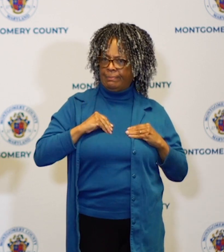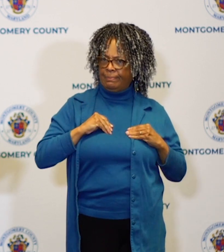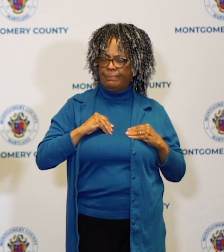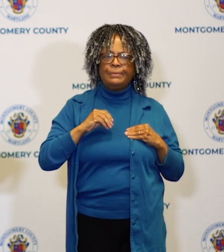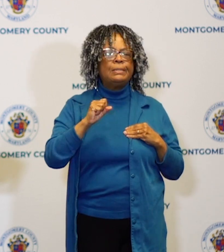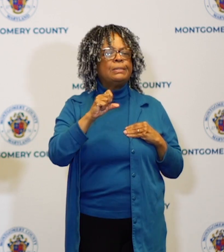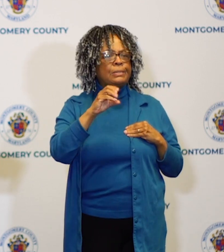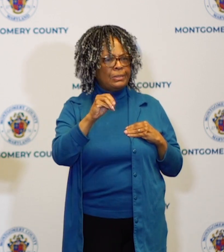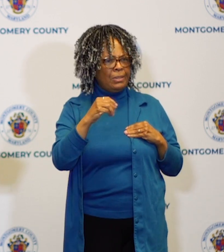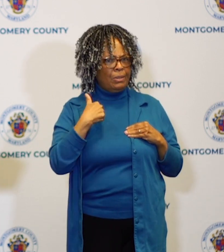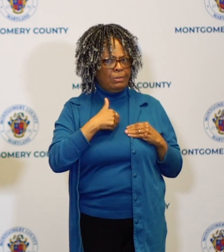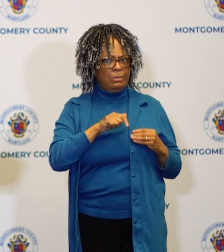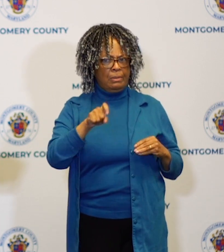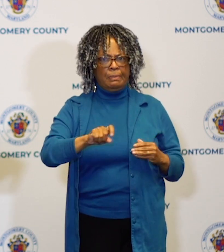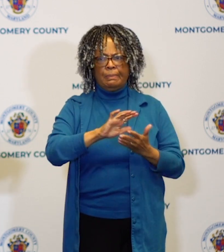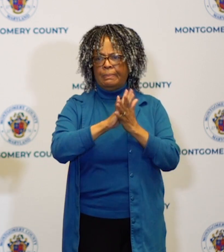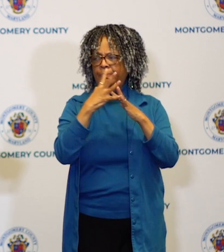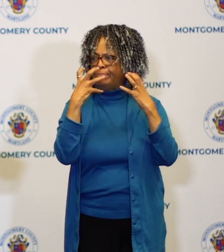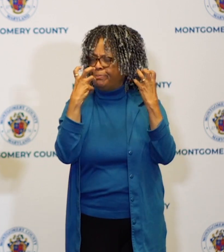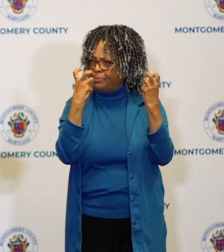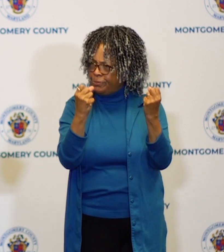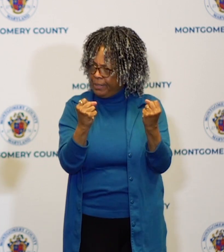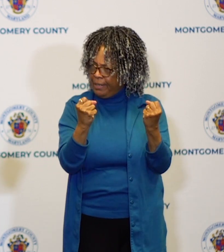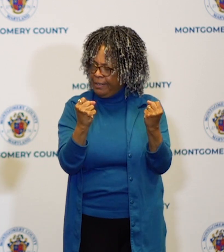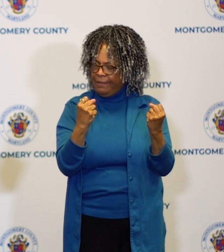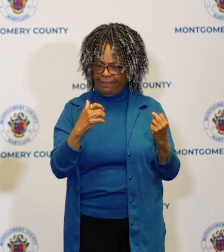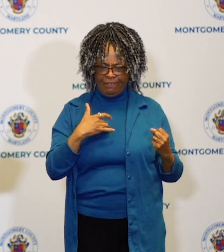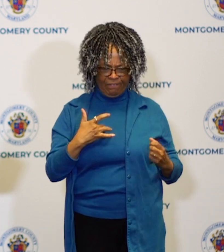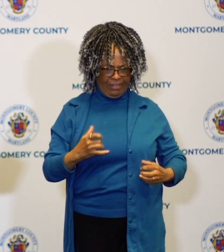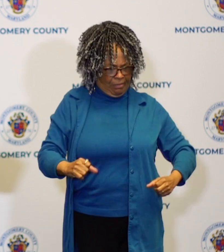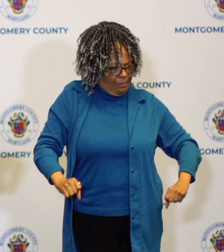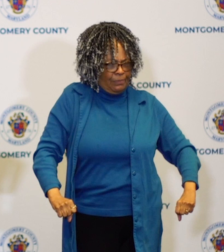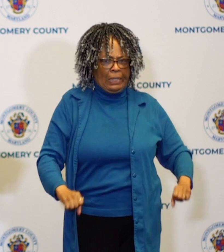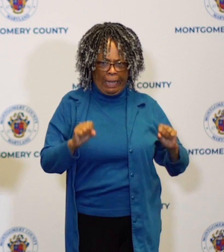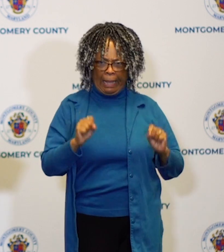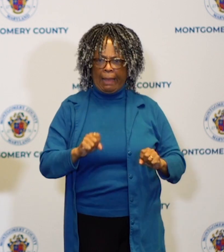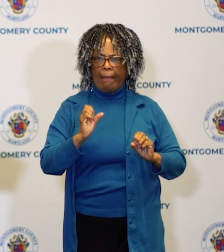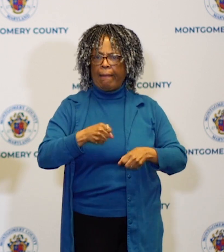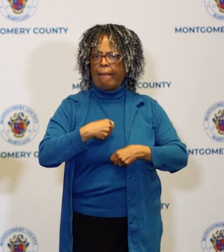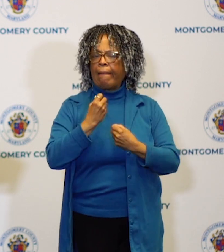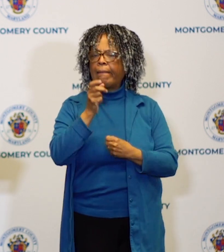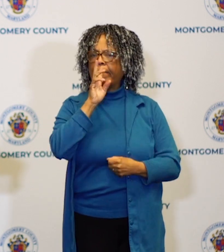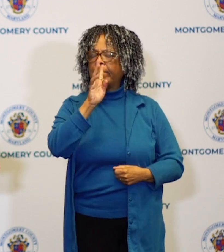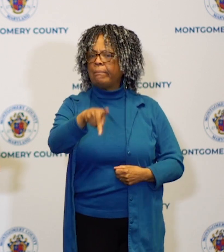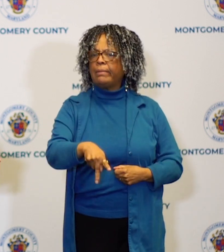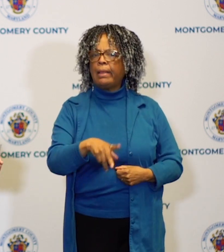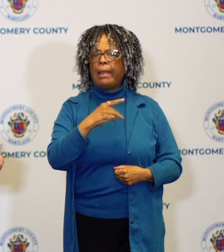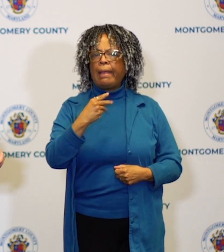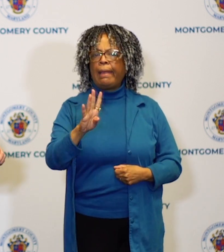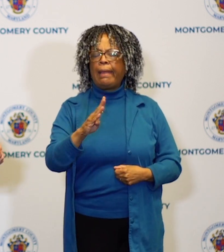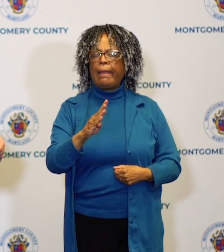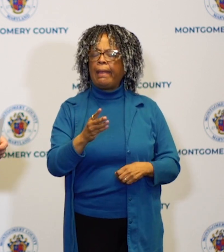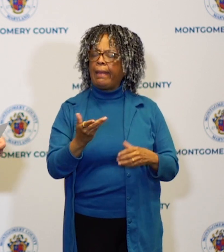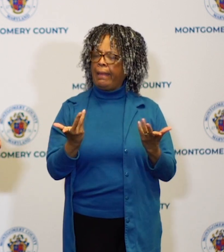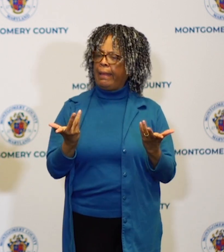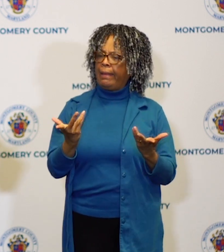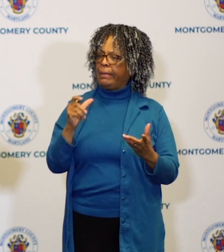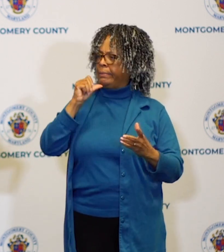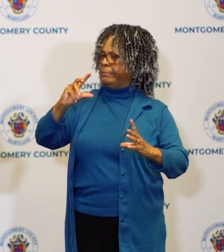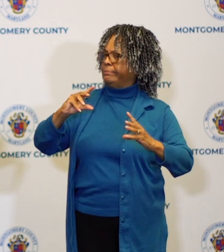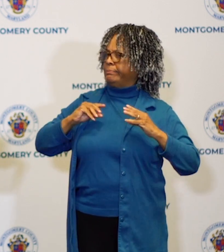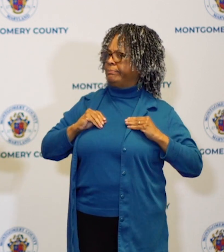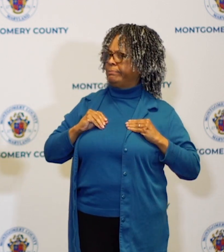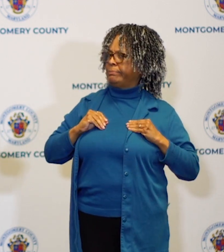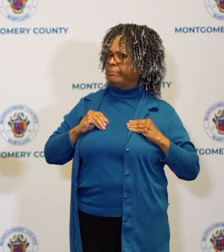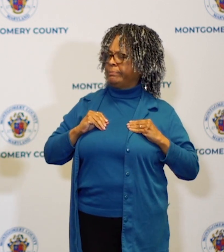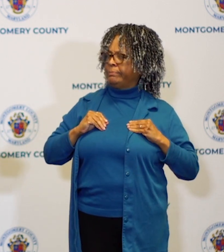brave enough and confident enough when people stand up and do things like that that we push back and it's on all of us to push back